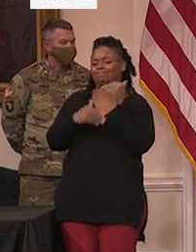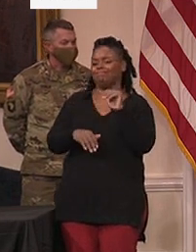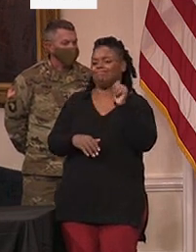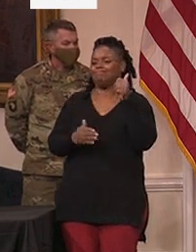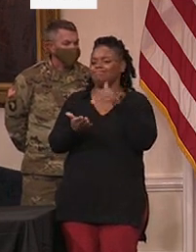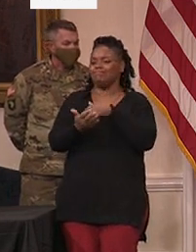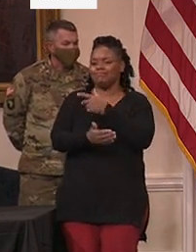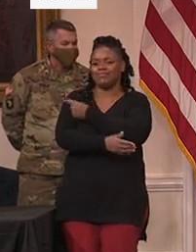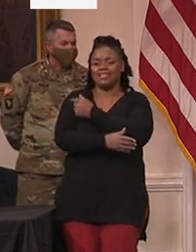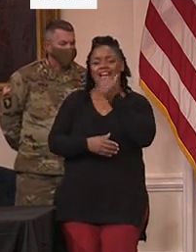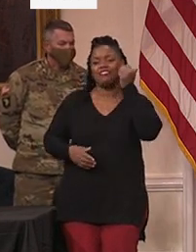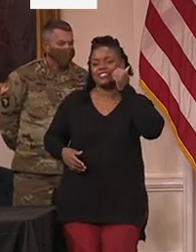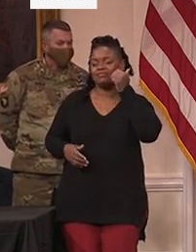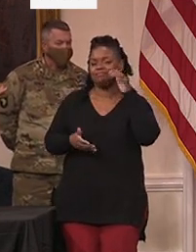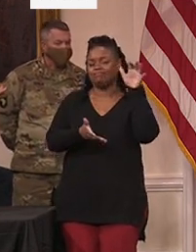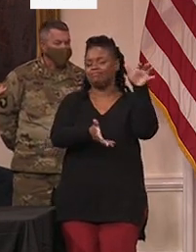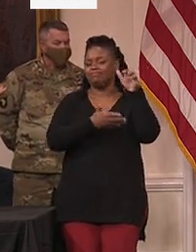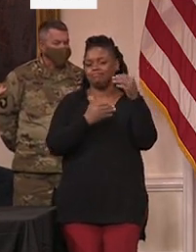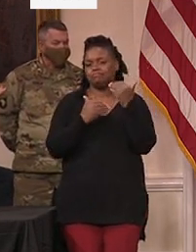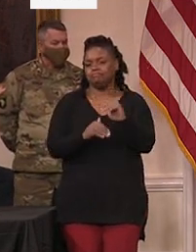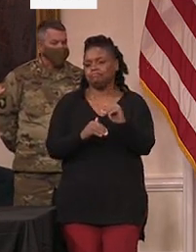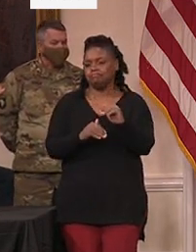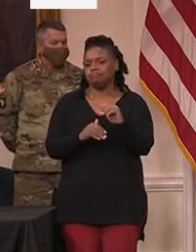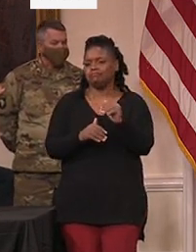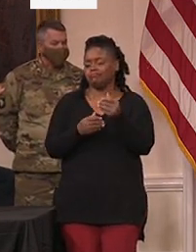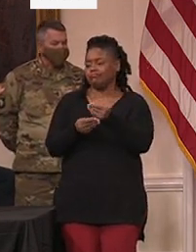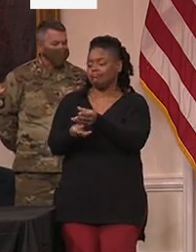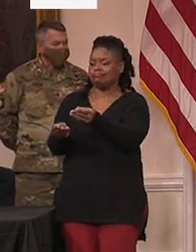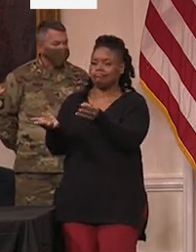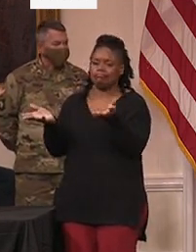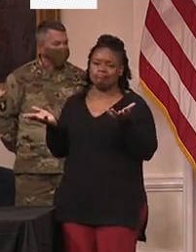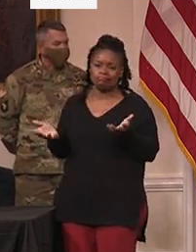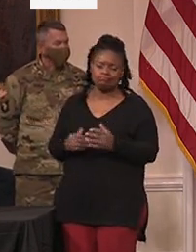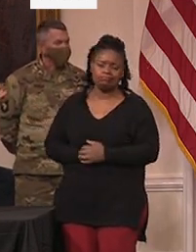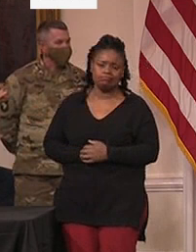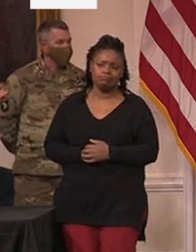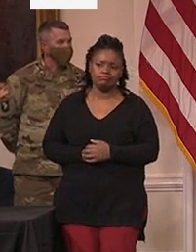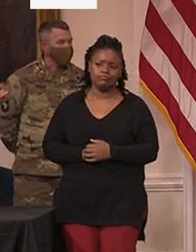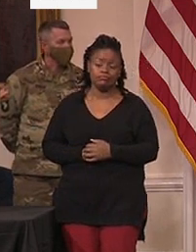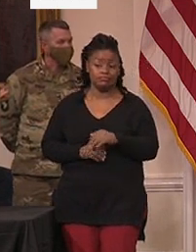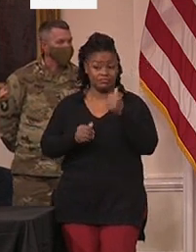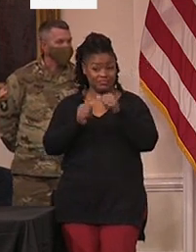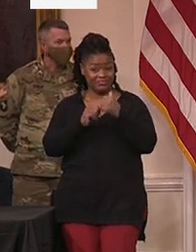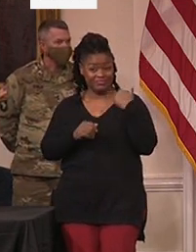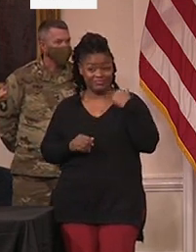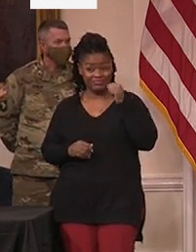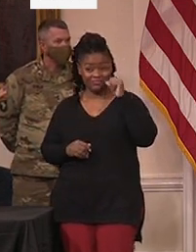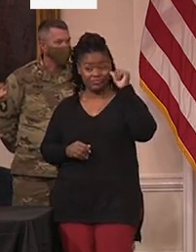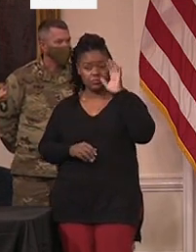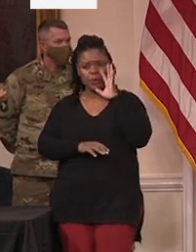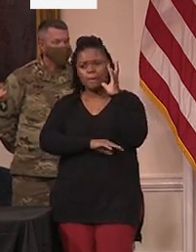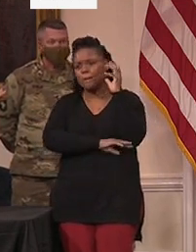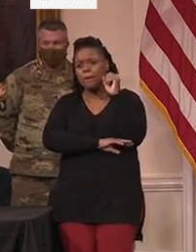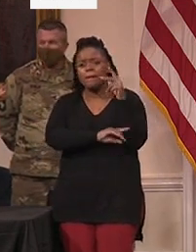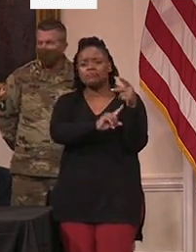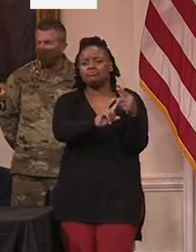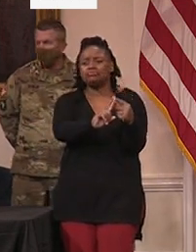numbers that we're counting on yesterday. We already did more than that by vaccinating 11